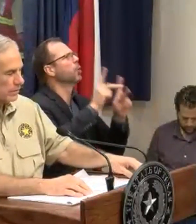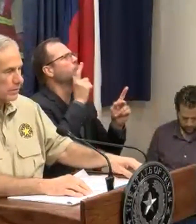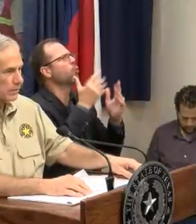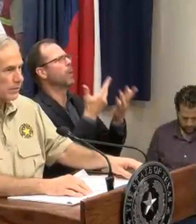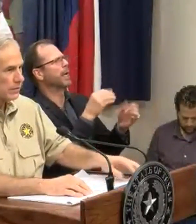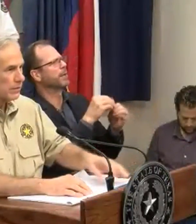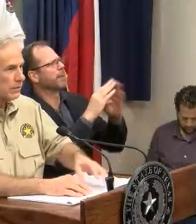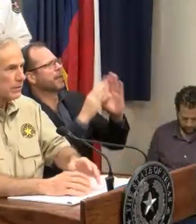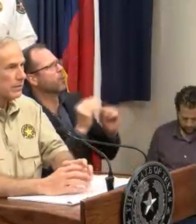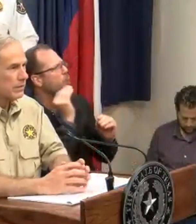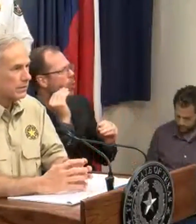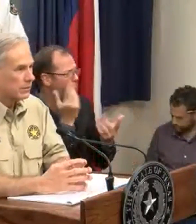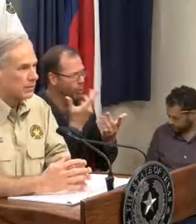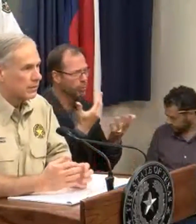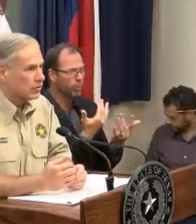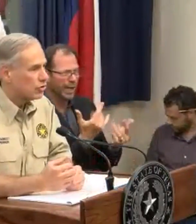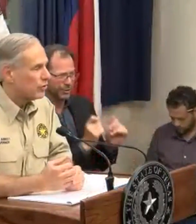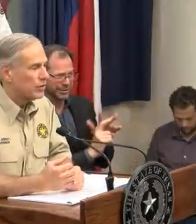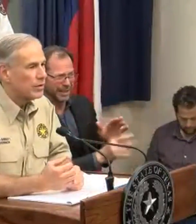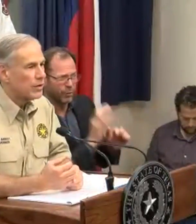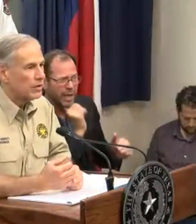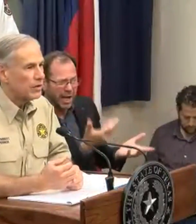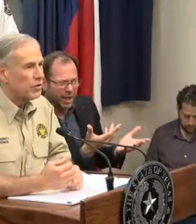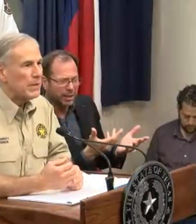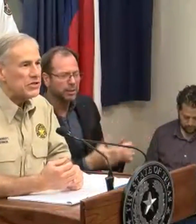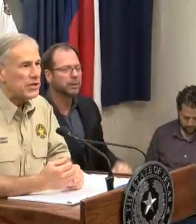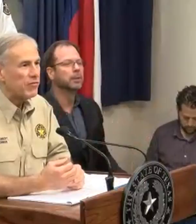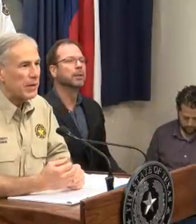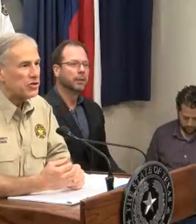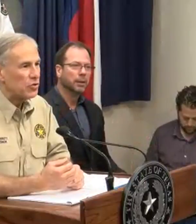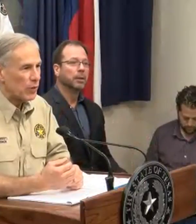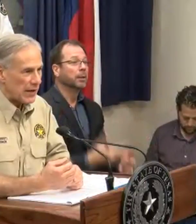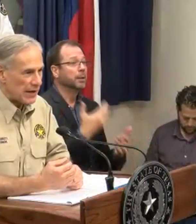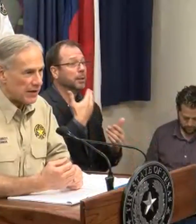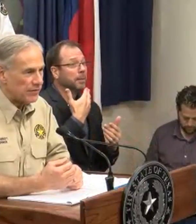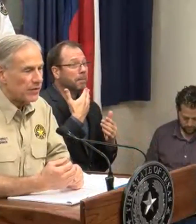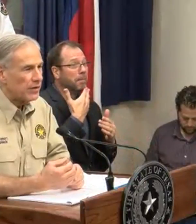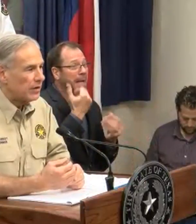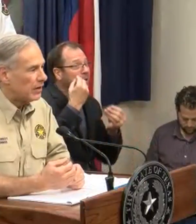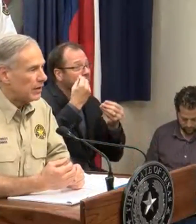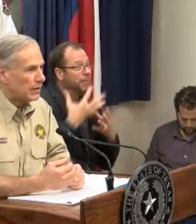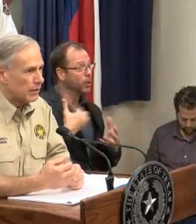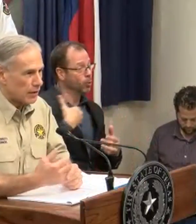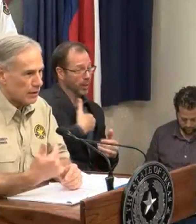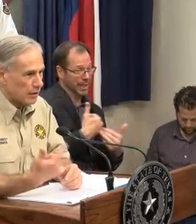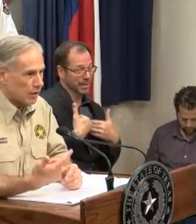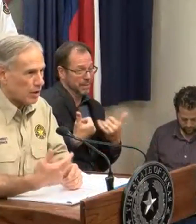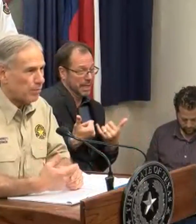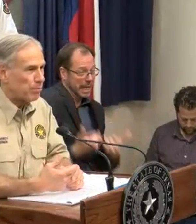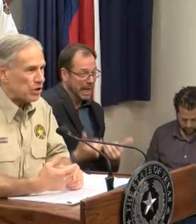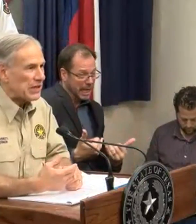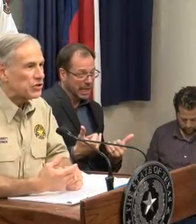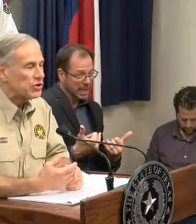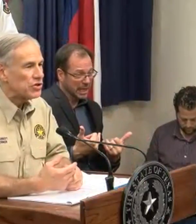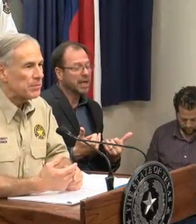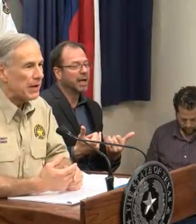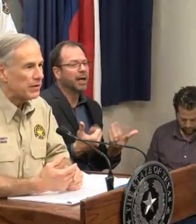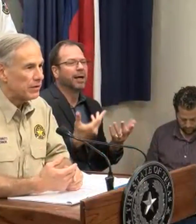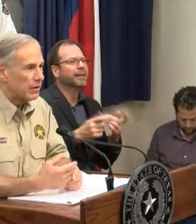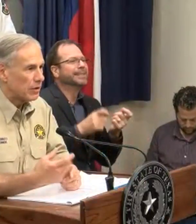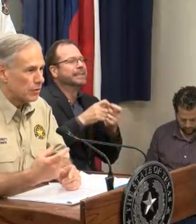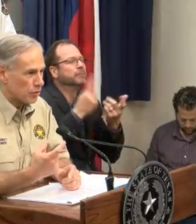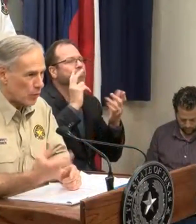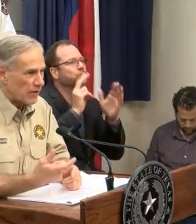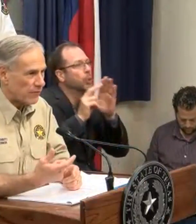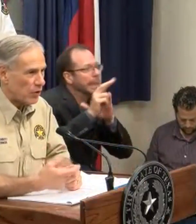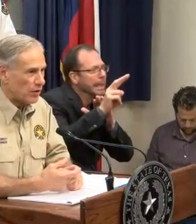being advised to evacuate? Sure. The best information we have are predictions about